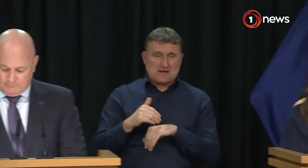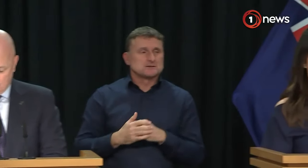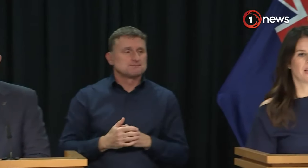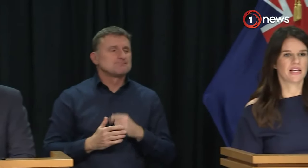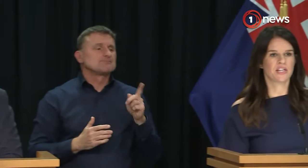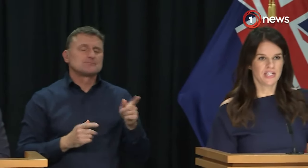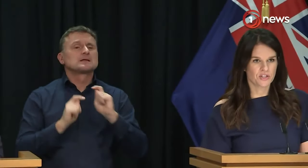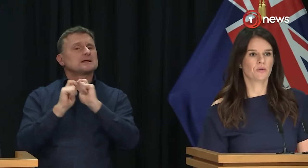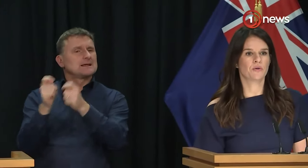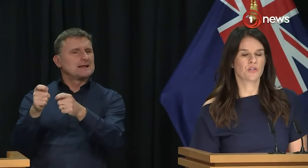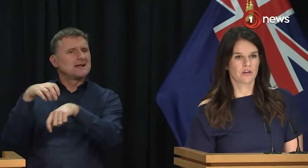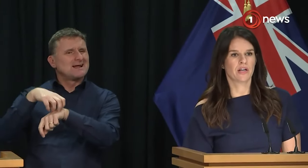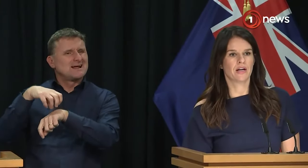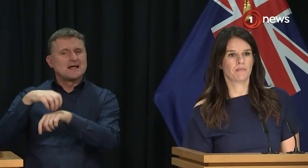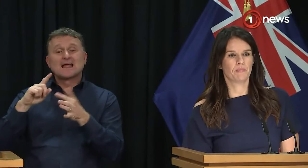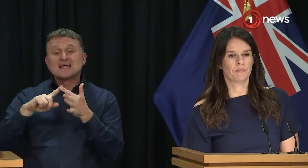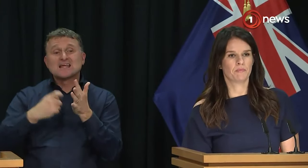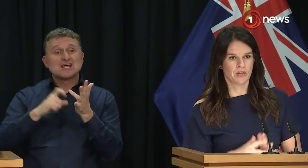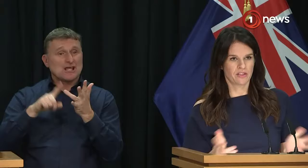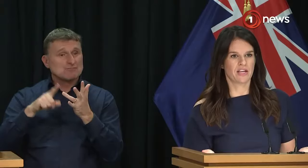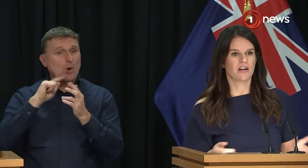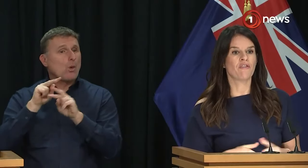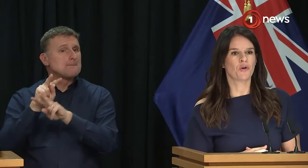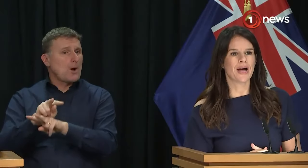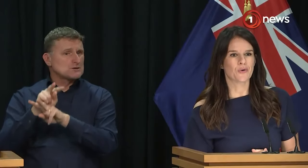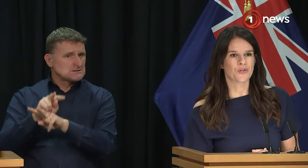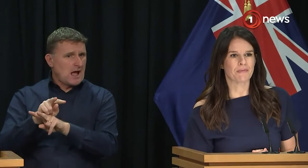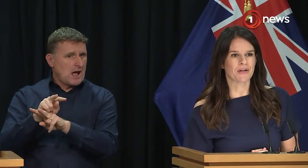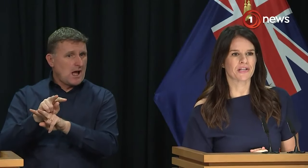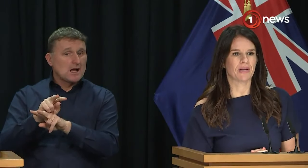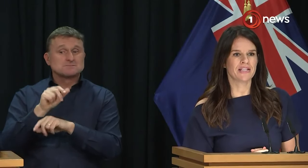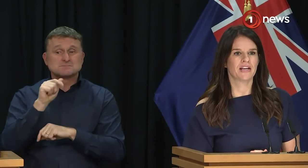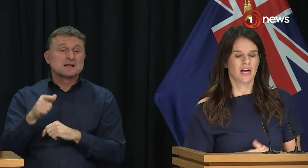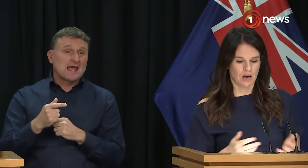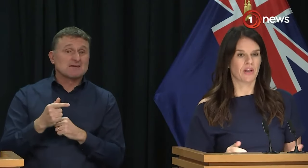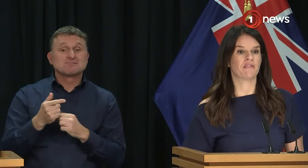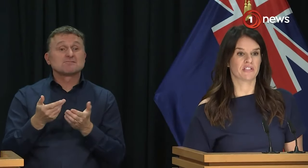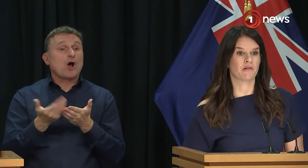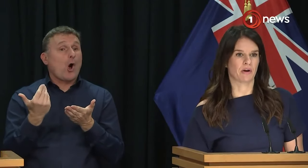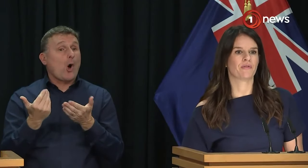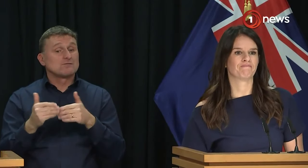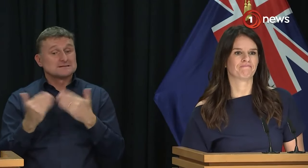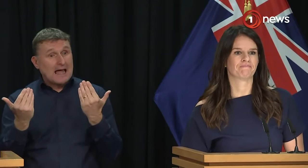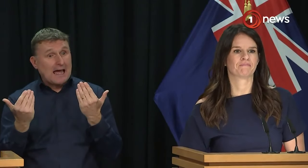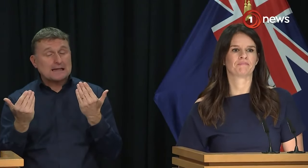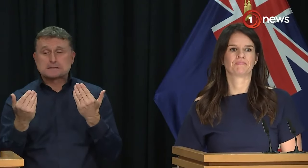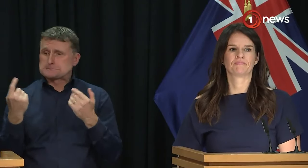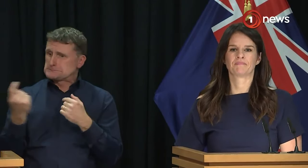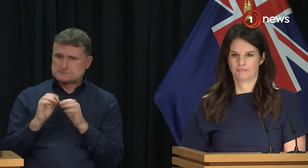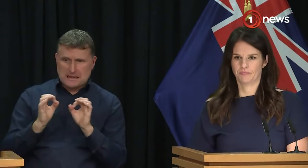charge of monitoring and any school who's not putting the off and away all day policy in place will have a visit from Aero.